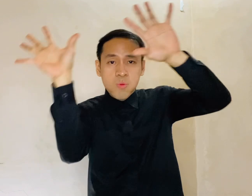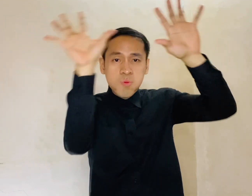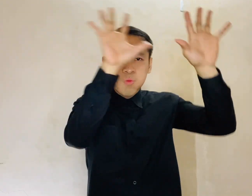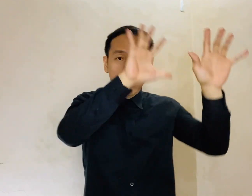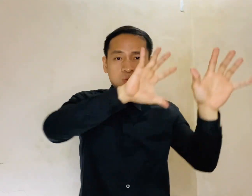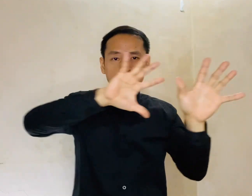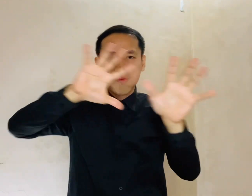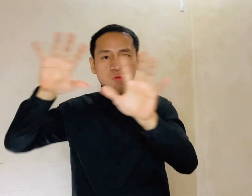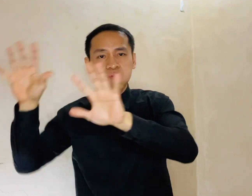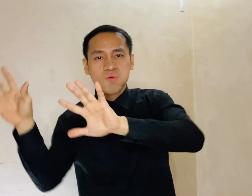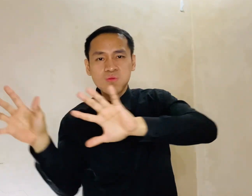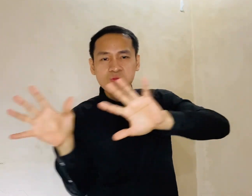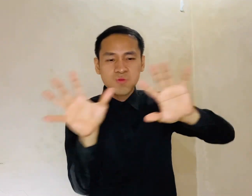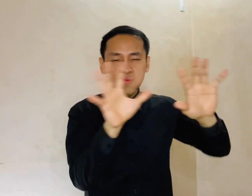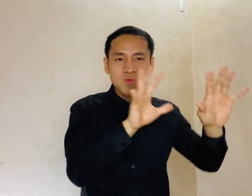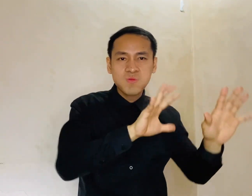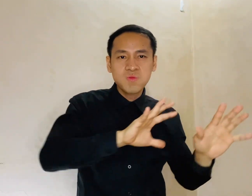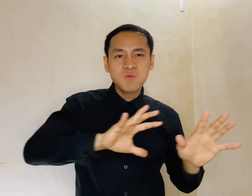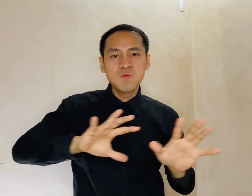should the wind of low